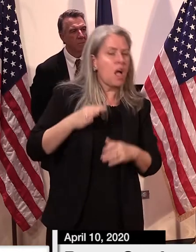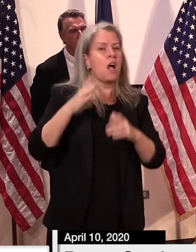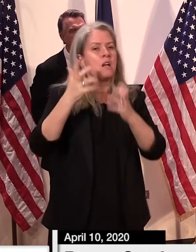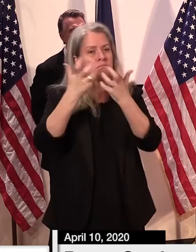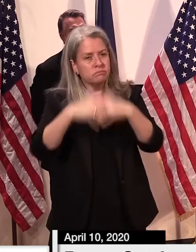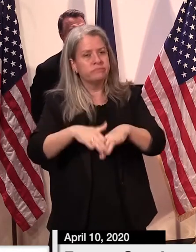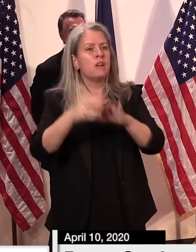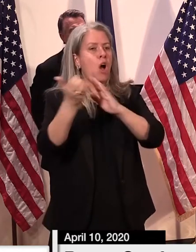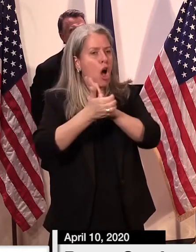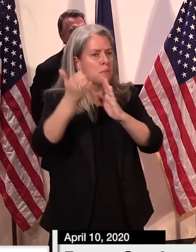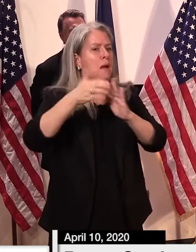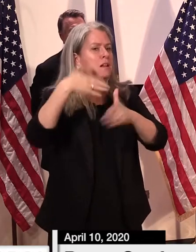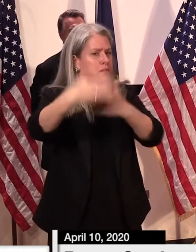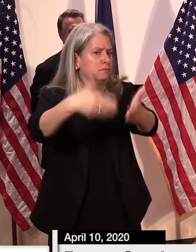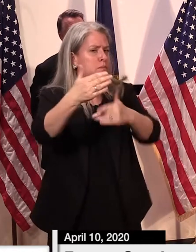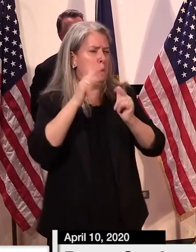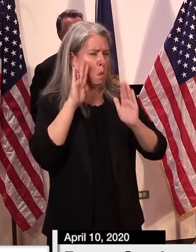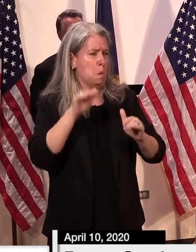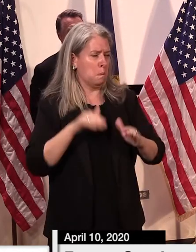to an actual person